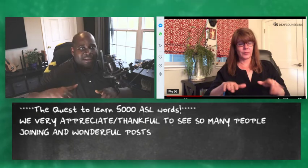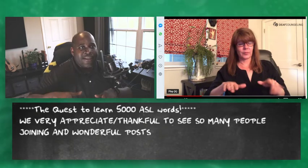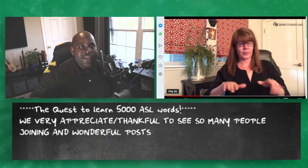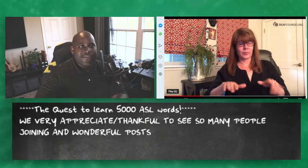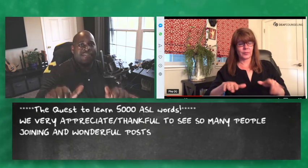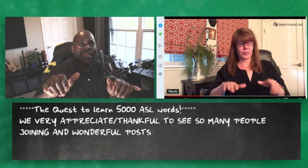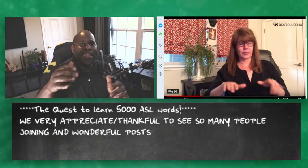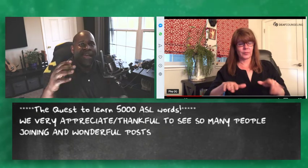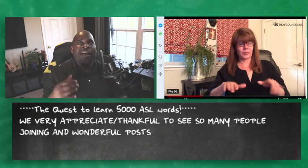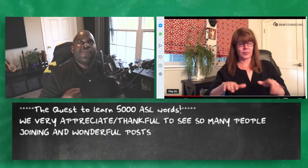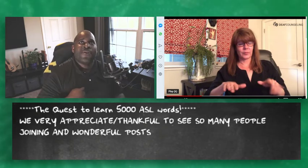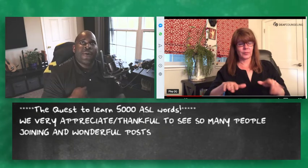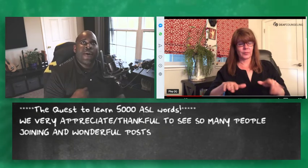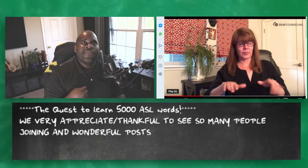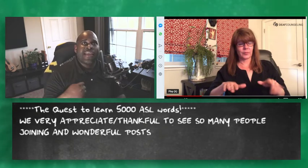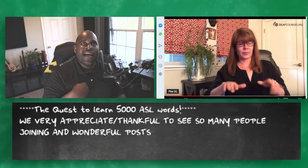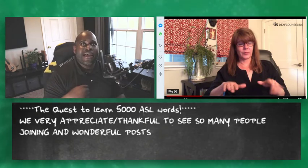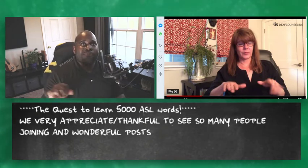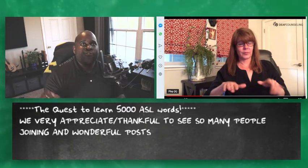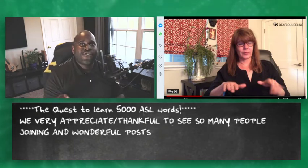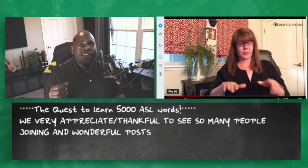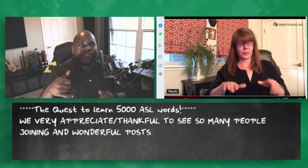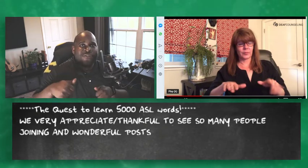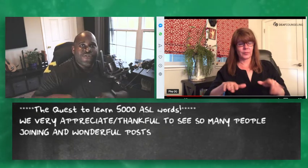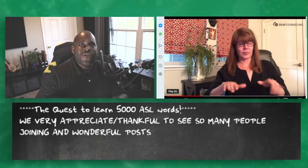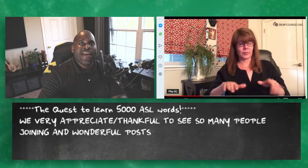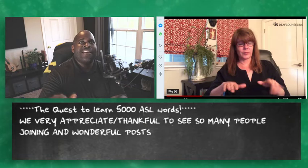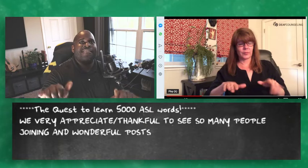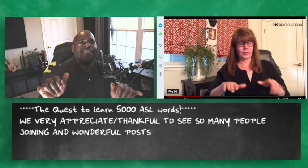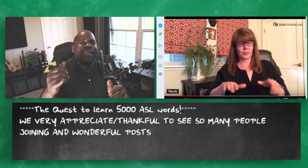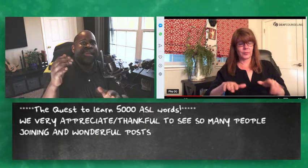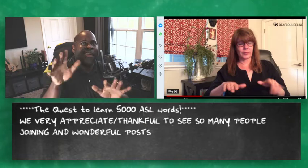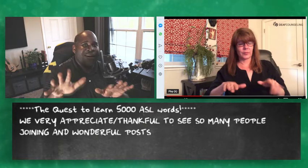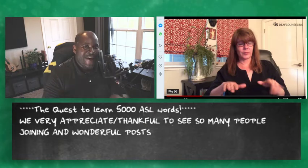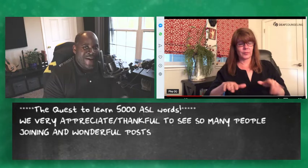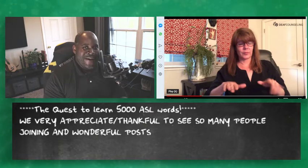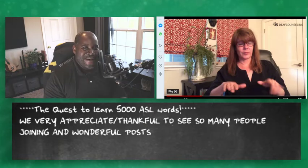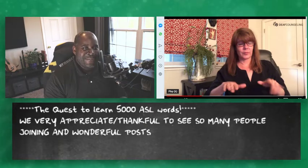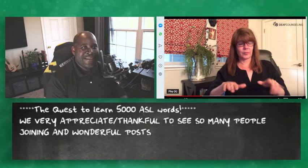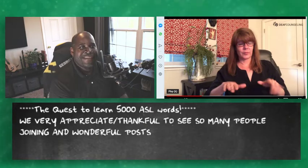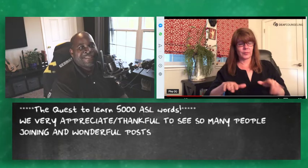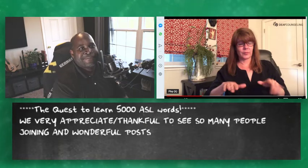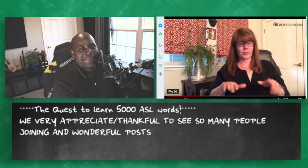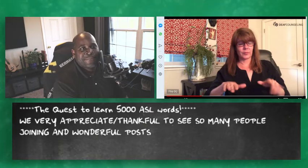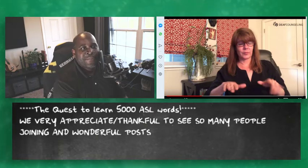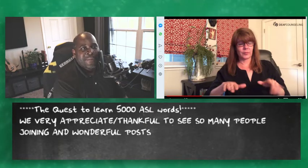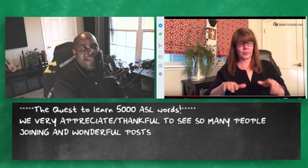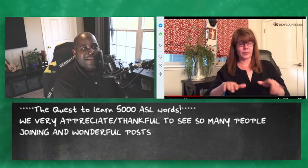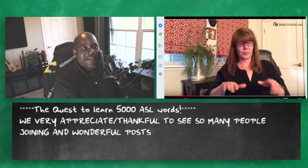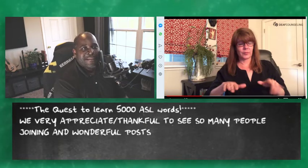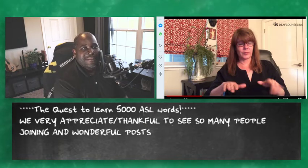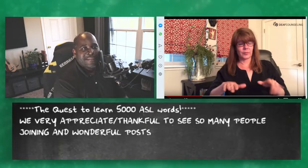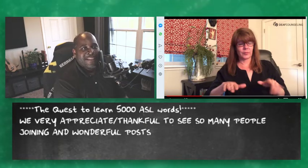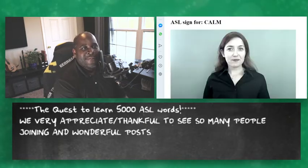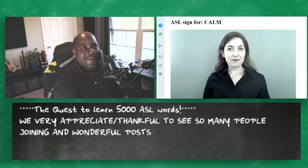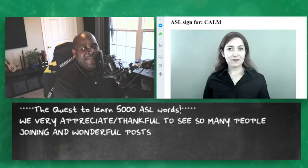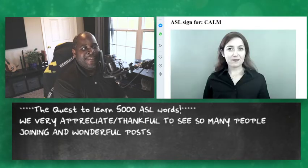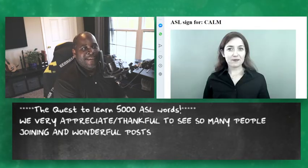stay so I would say I'm just trying to stay calm let's verify that